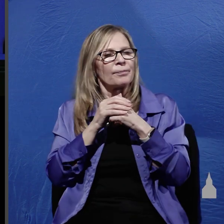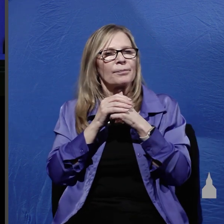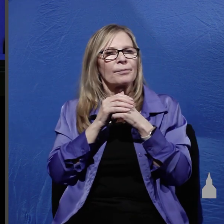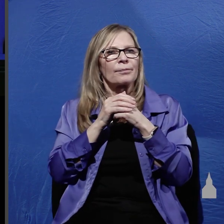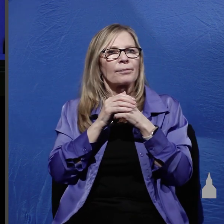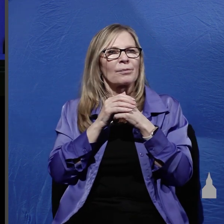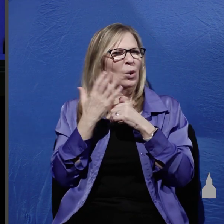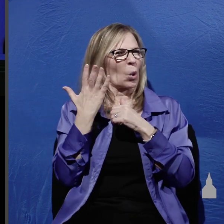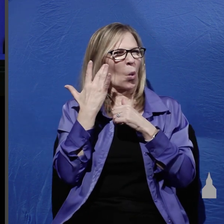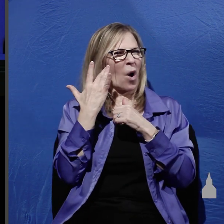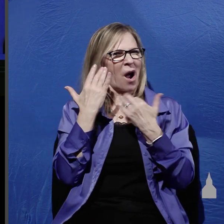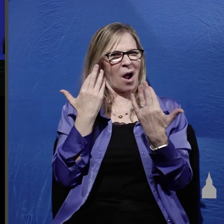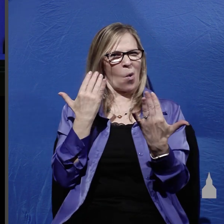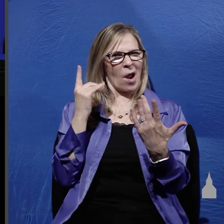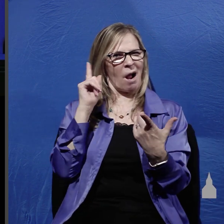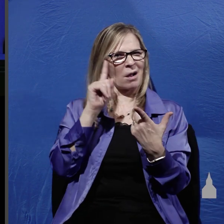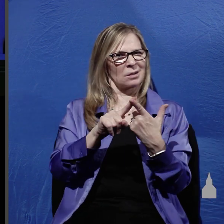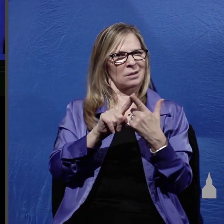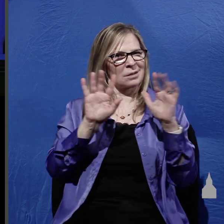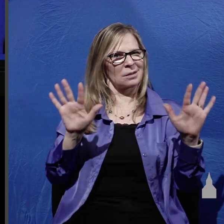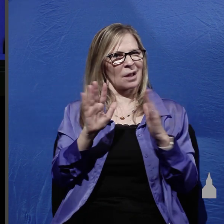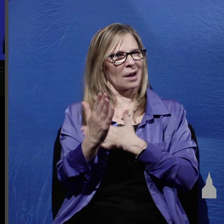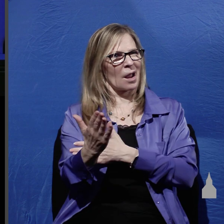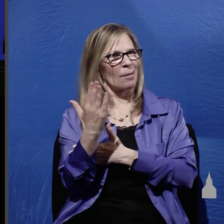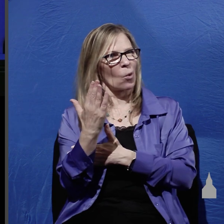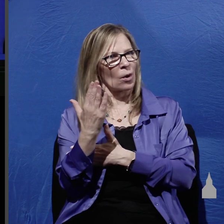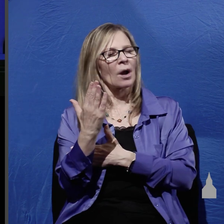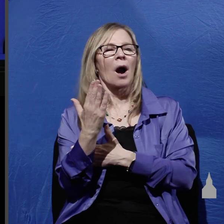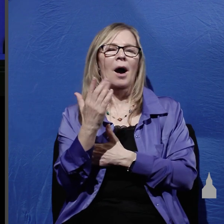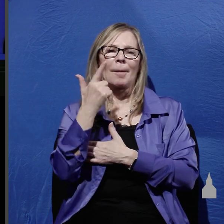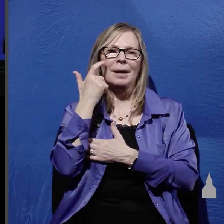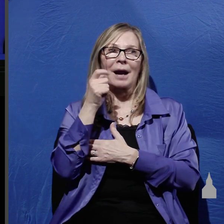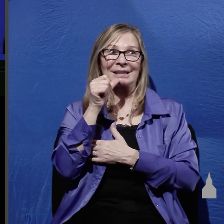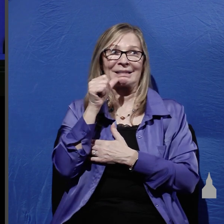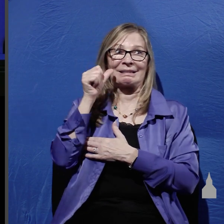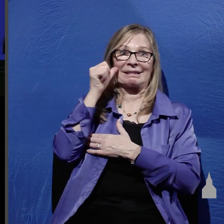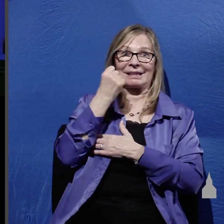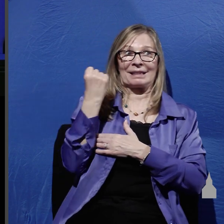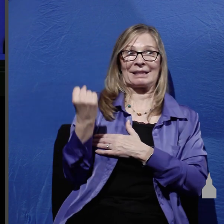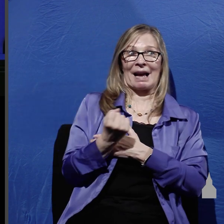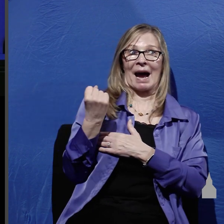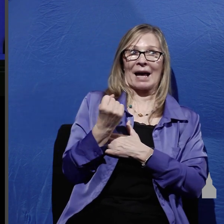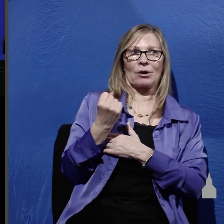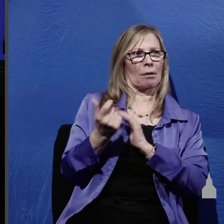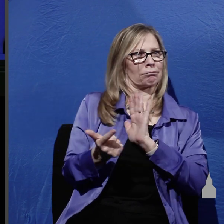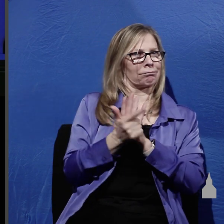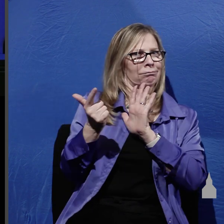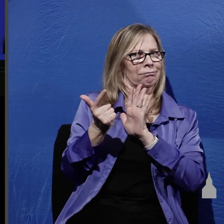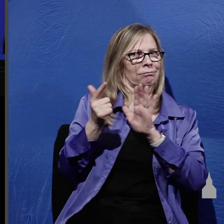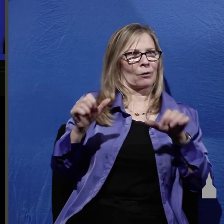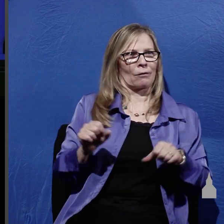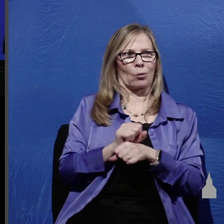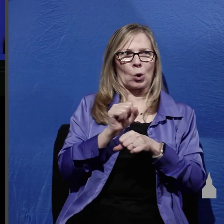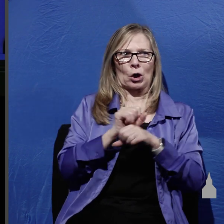to do this is because no work was ever done on Saturday that's the Sabbath and that was the Jewish day of rest